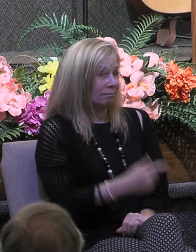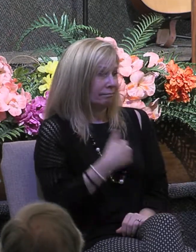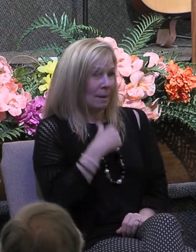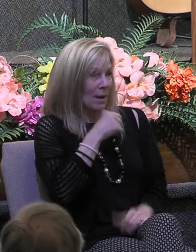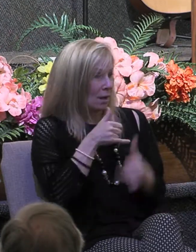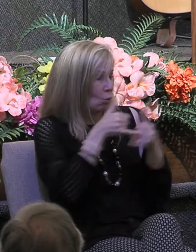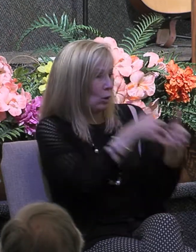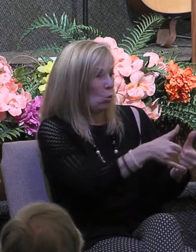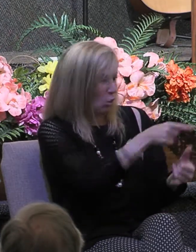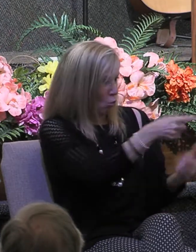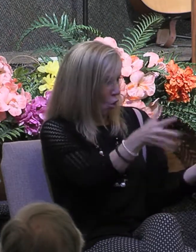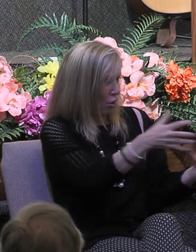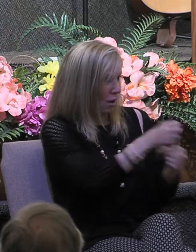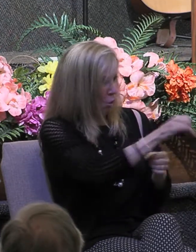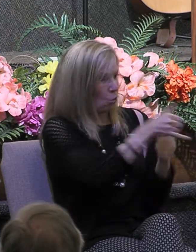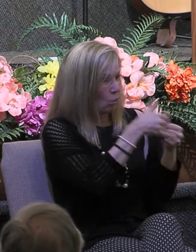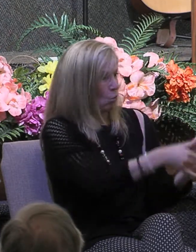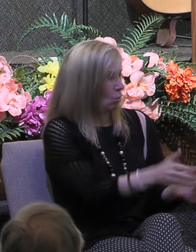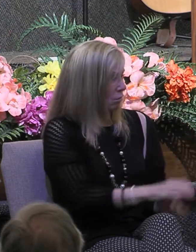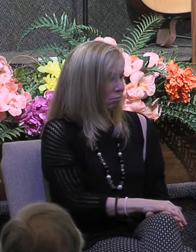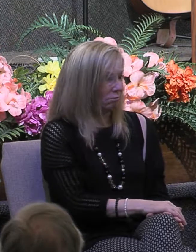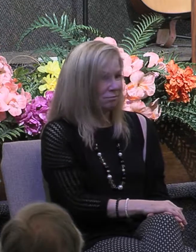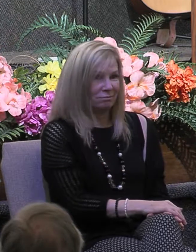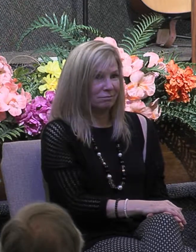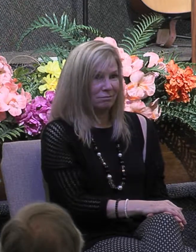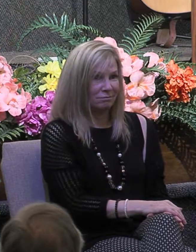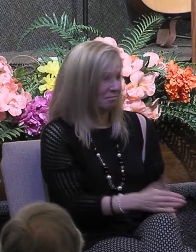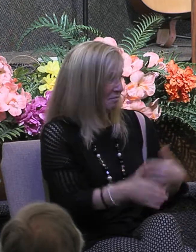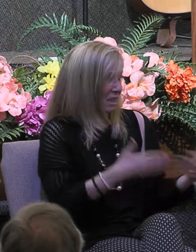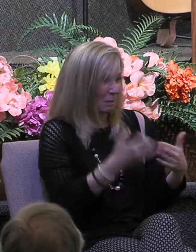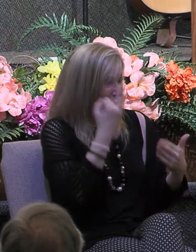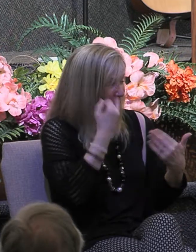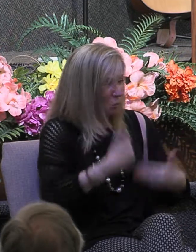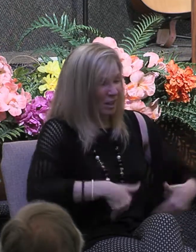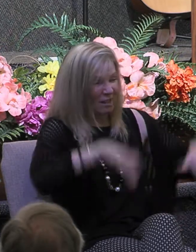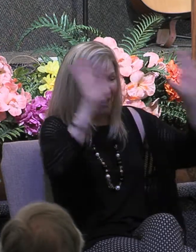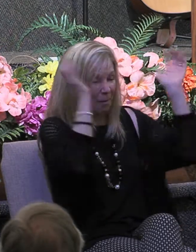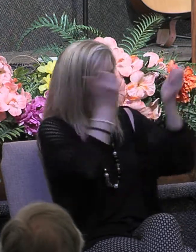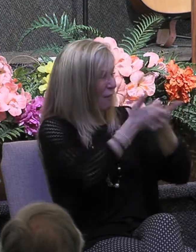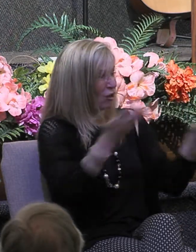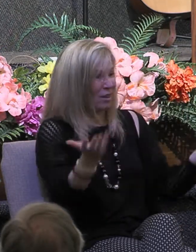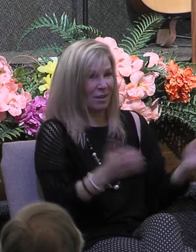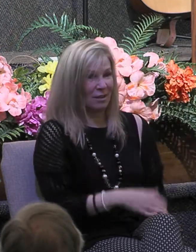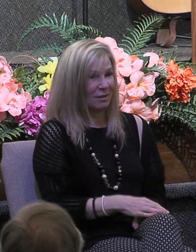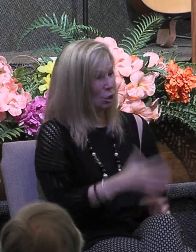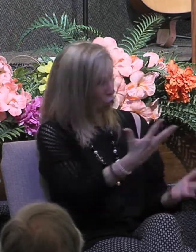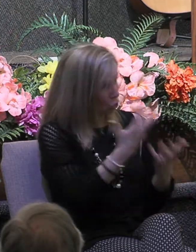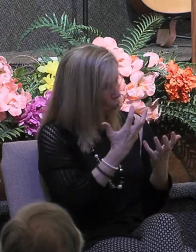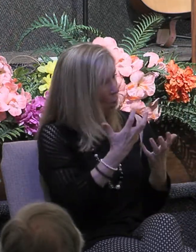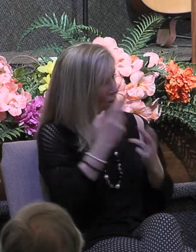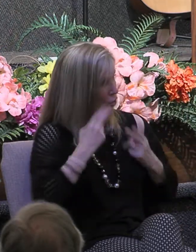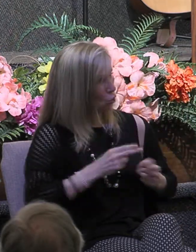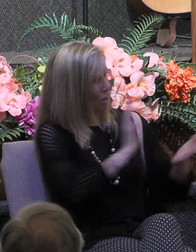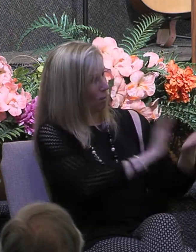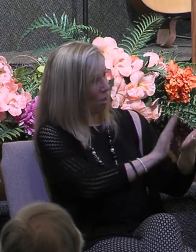giving that is loveless no matter how great the sacrifice is you wanted the applause of men you got it that's it